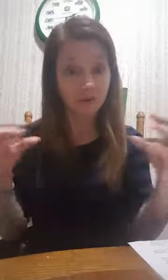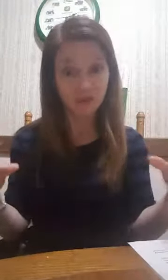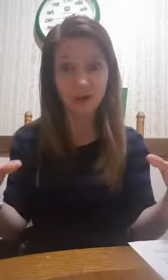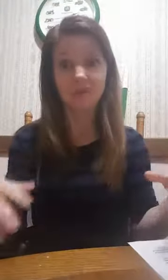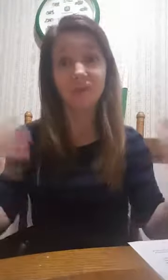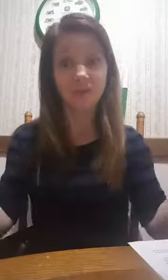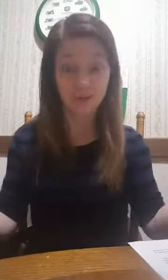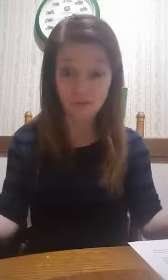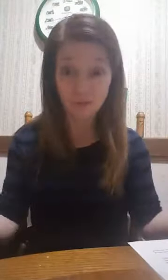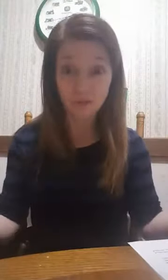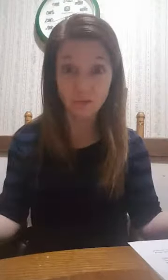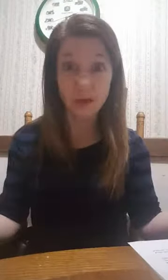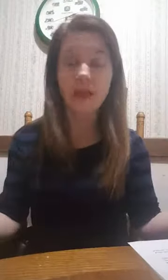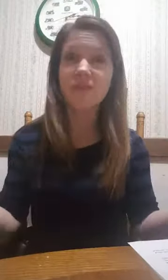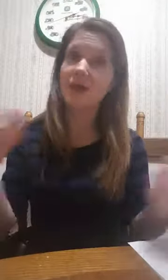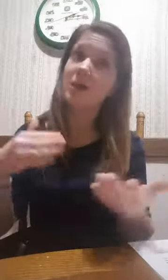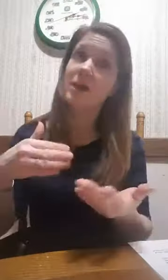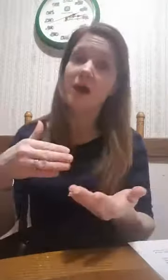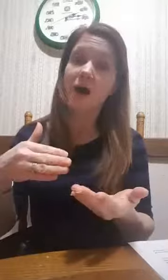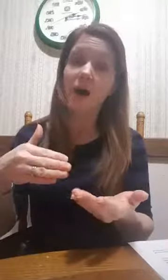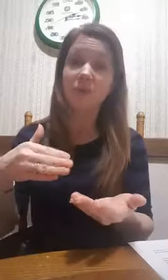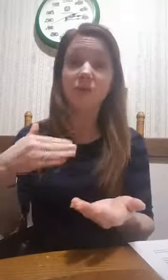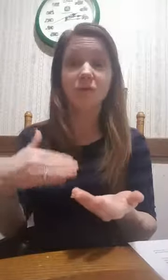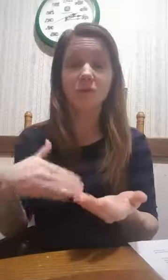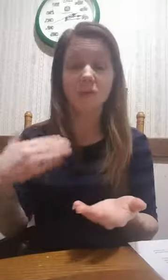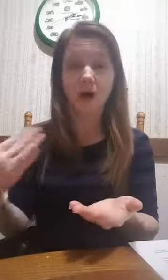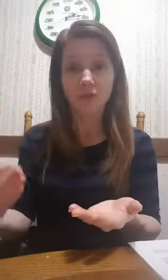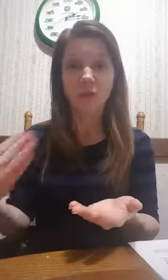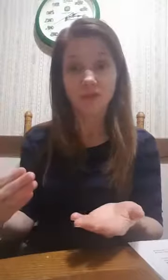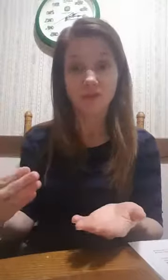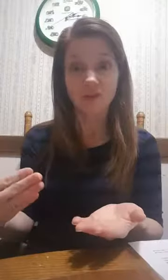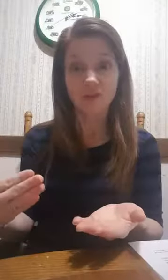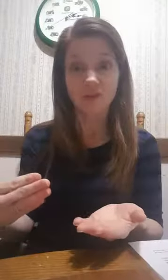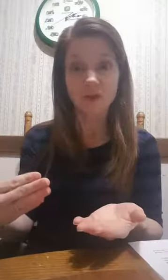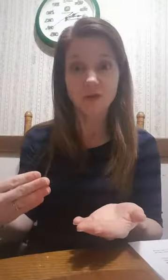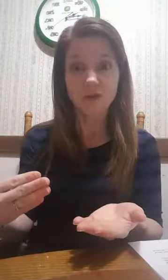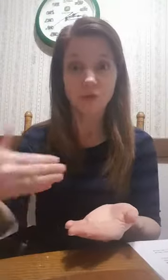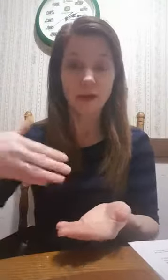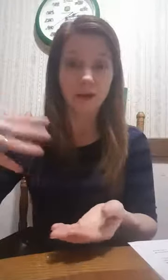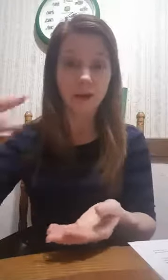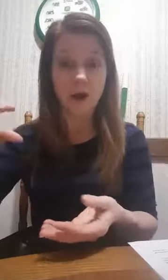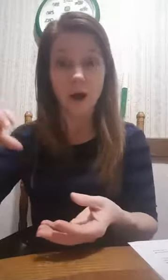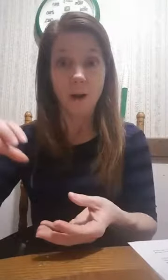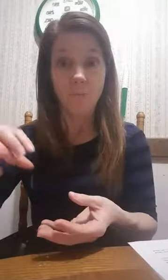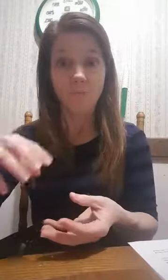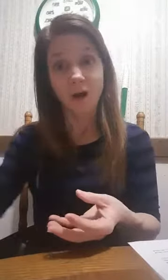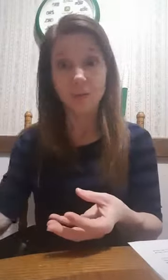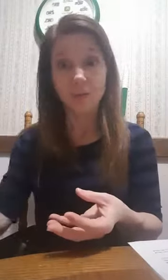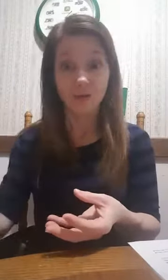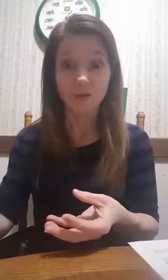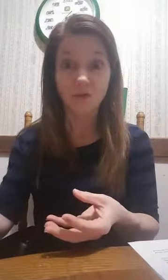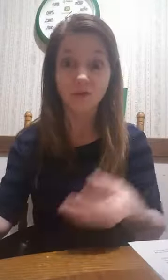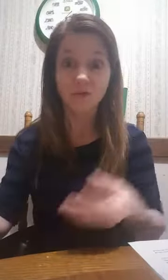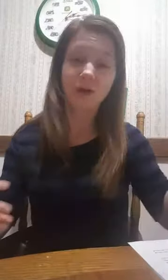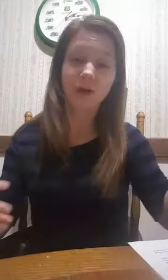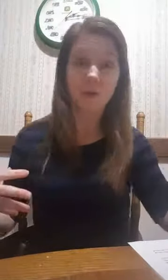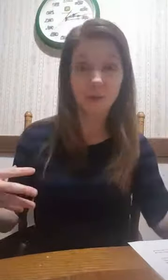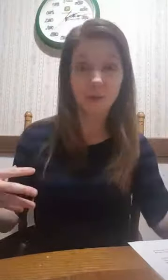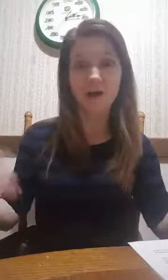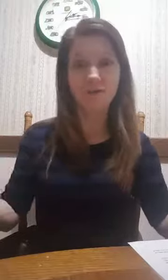the strategies except for this one. And then, you know, the author even suggested that you do, like, a couple months on shift work and a couple months off.